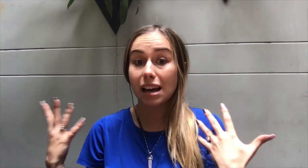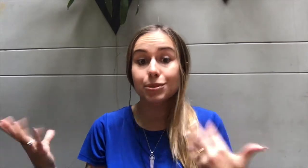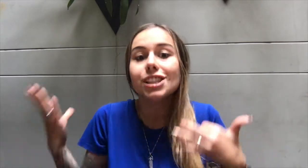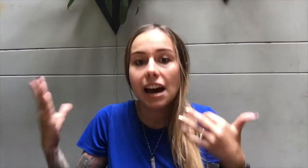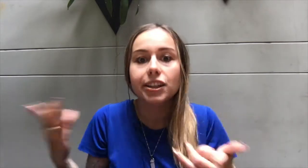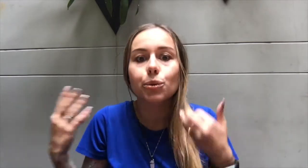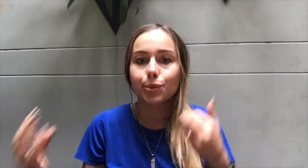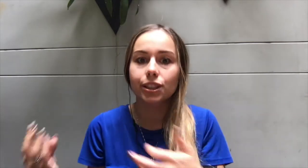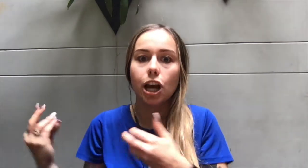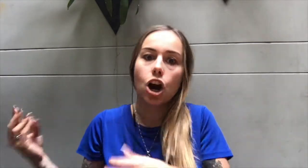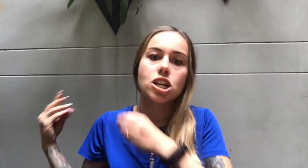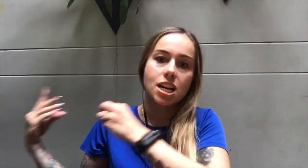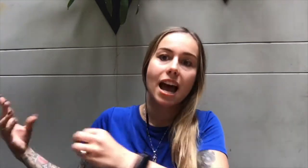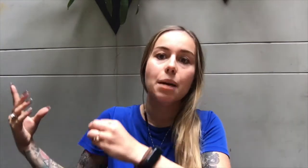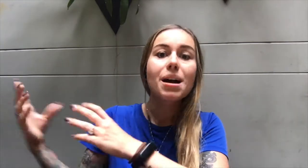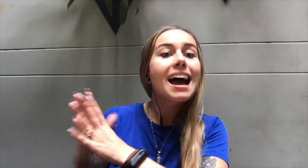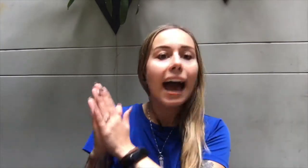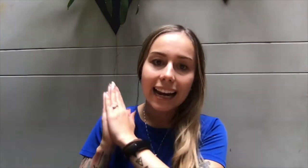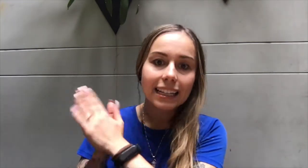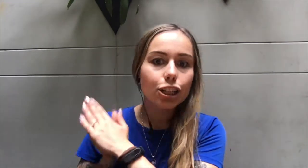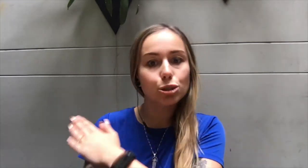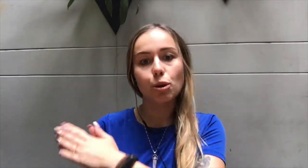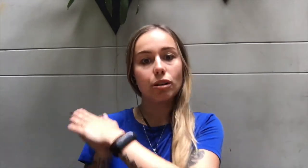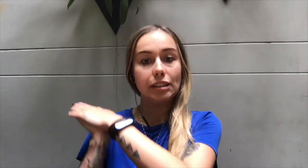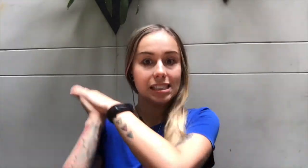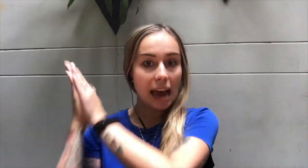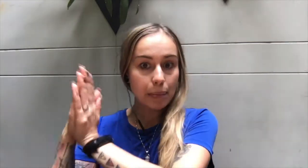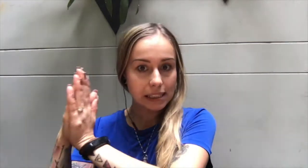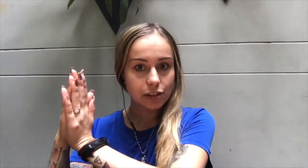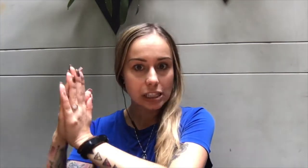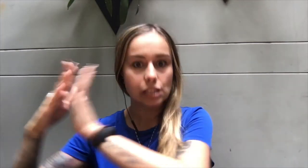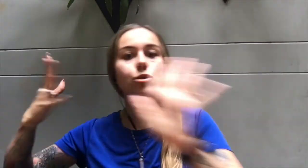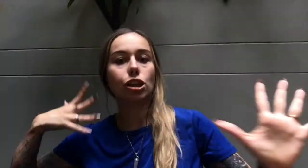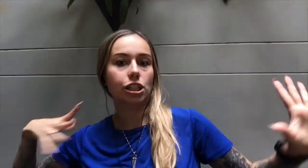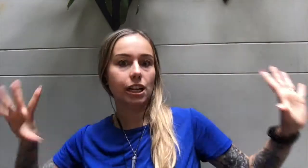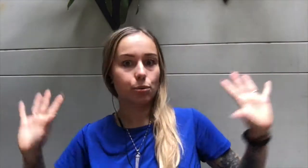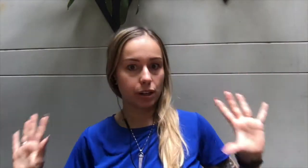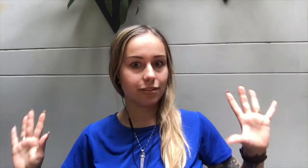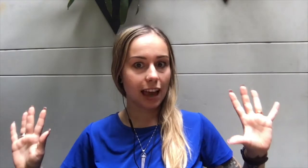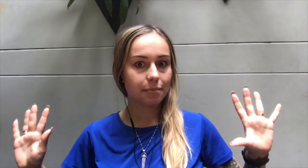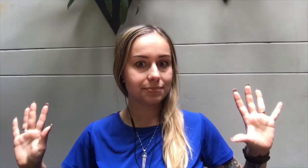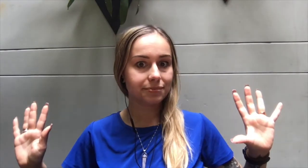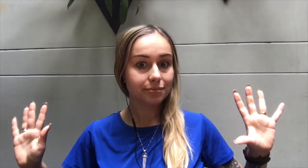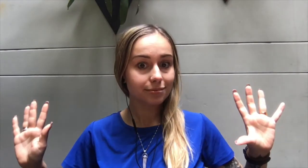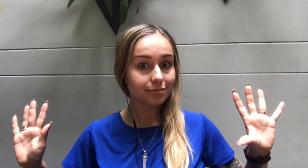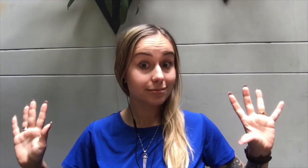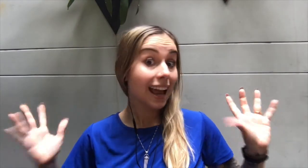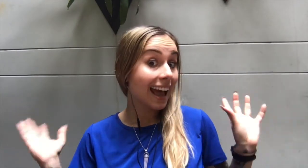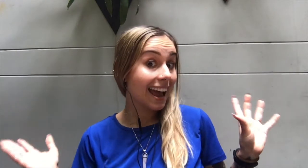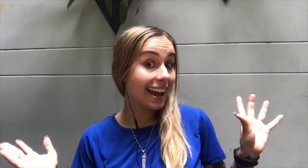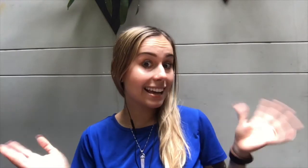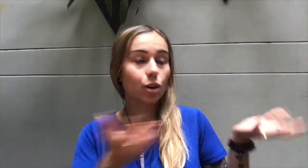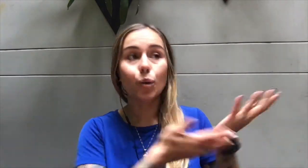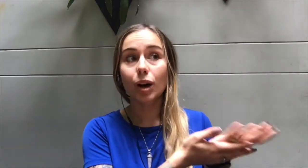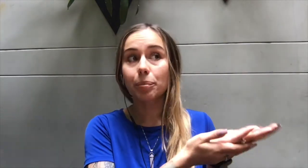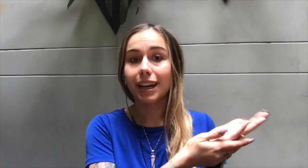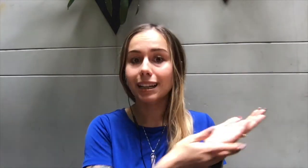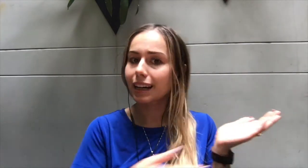I'm just having a really hard time. And I need to do more of these tapping series in order to get rid of that. And one being like,